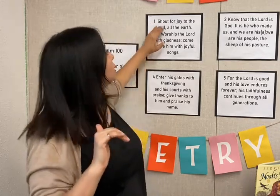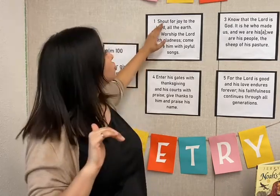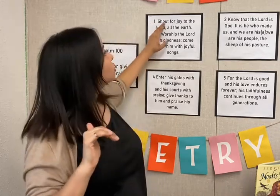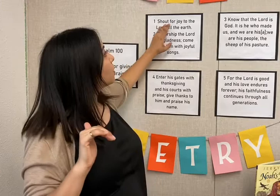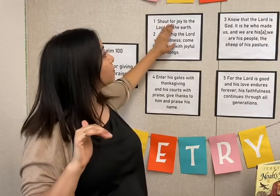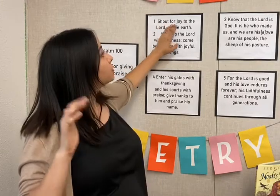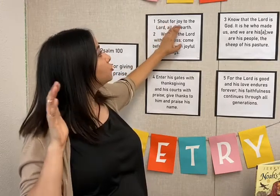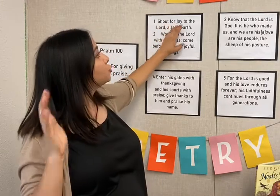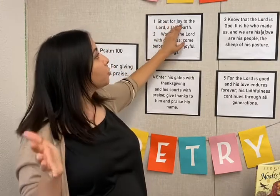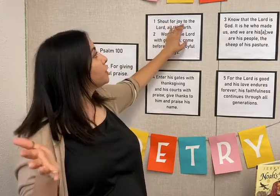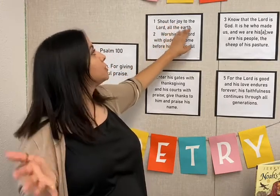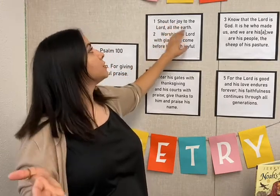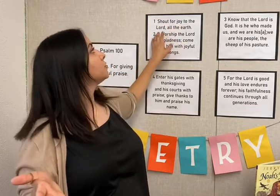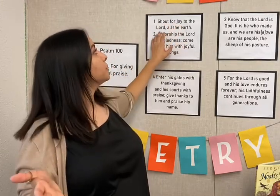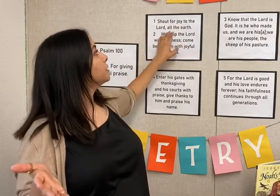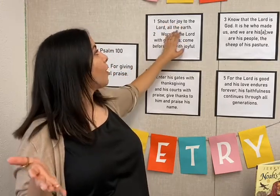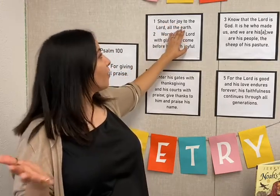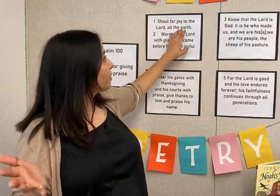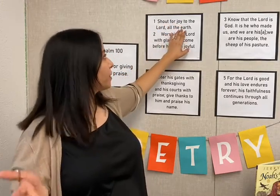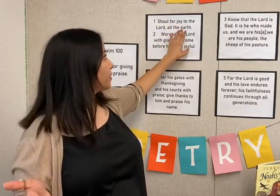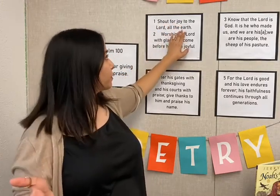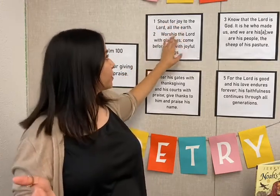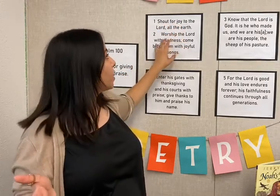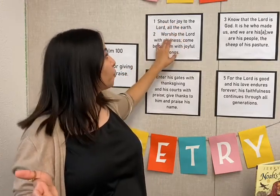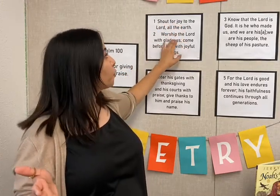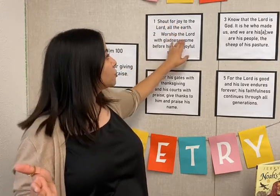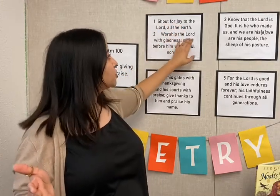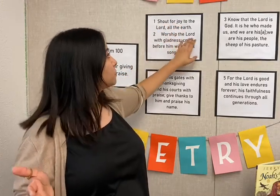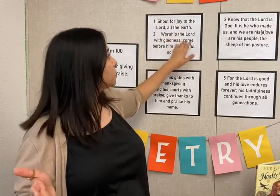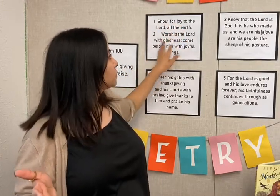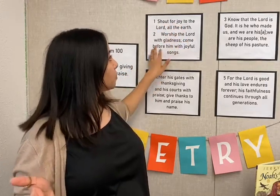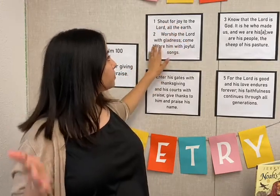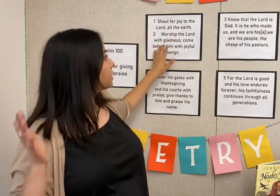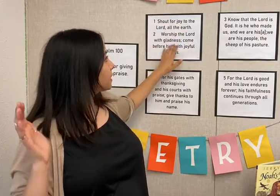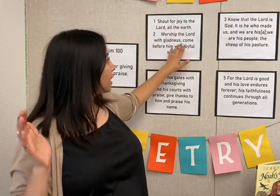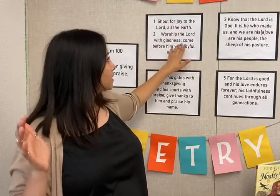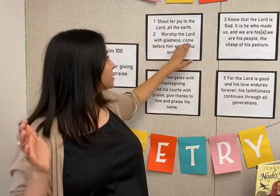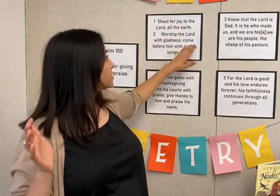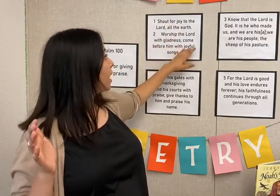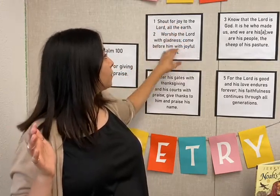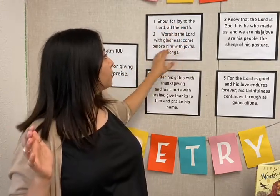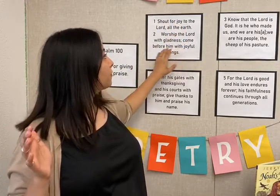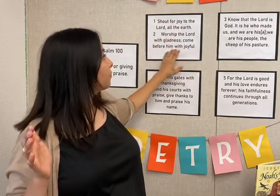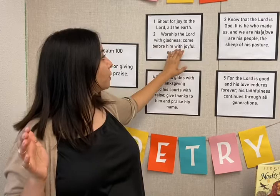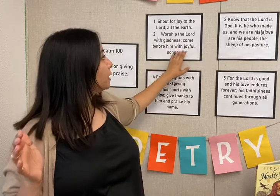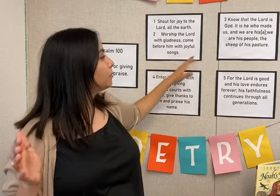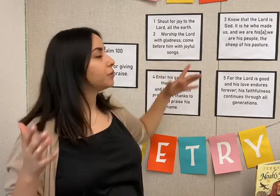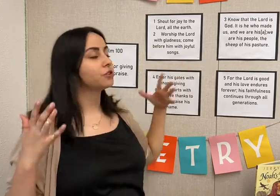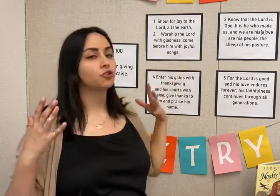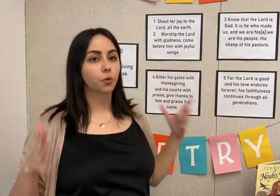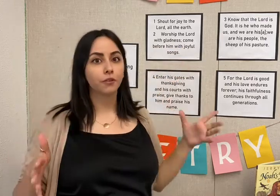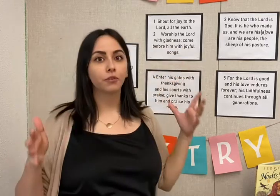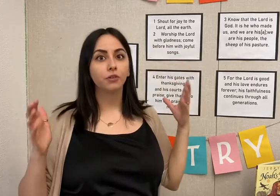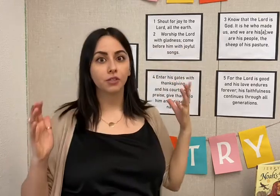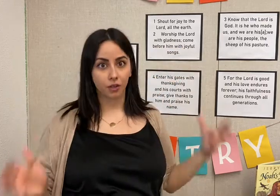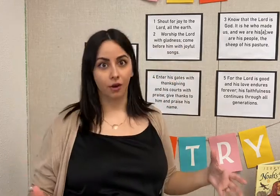Shout for joy to the Lord, all the earth. Worship the Lord with gladness. Come before Him with joyful songs.